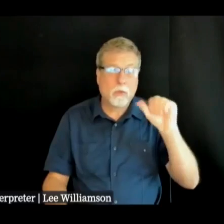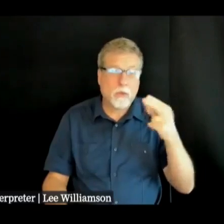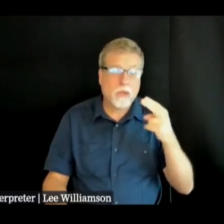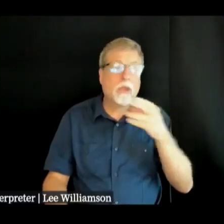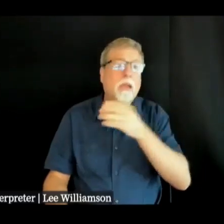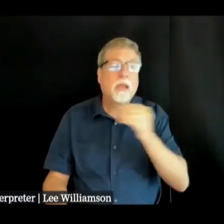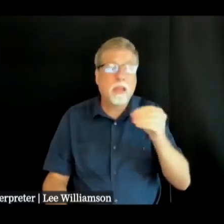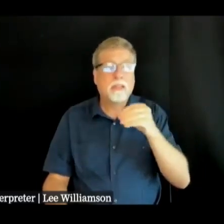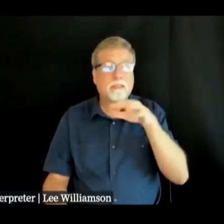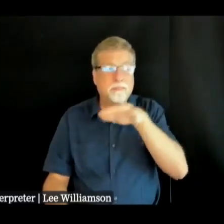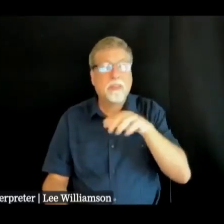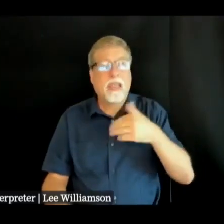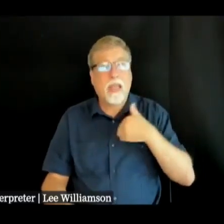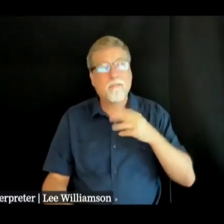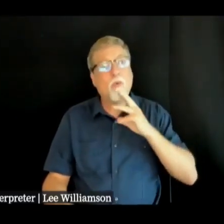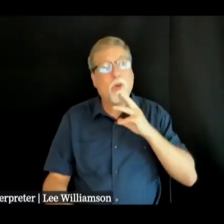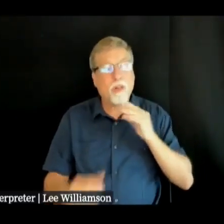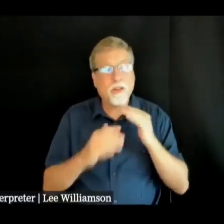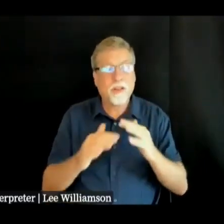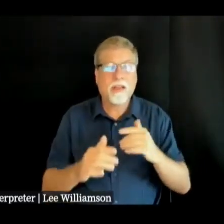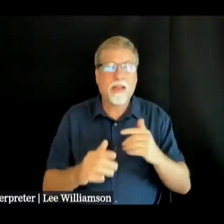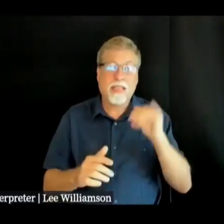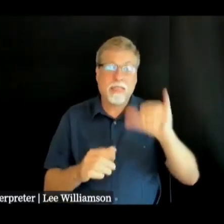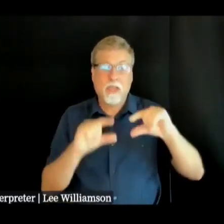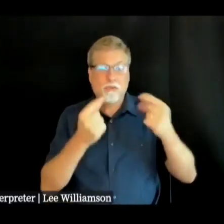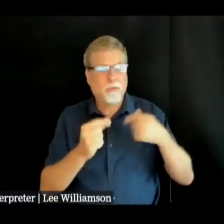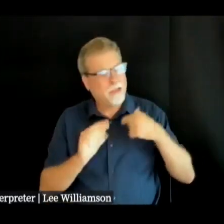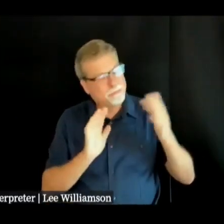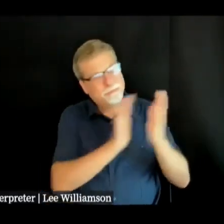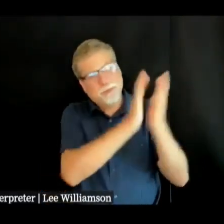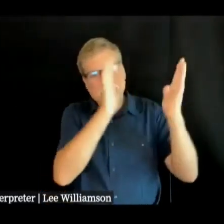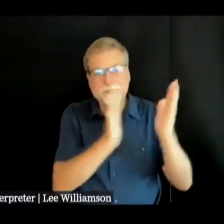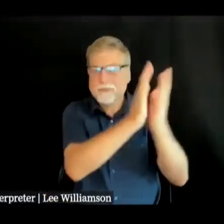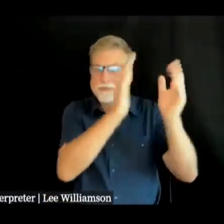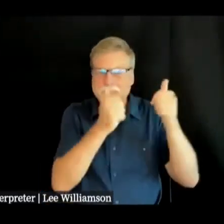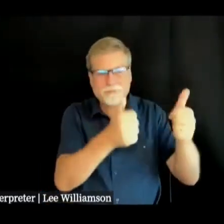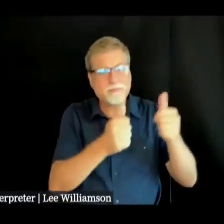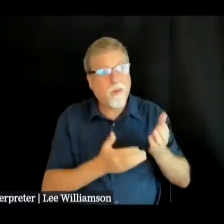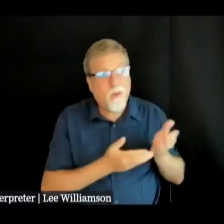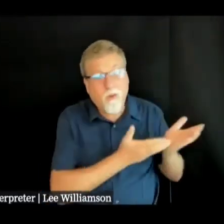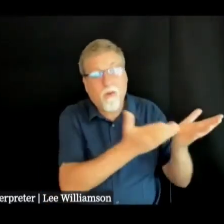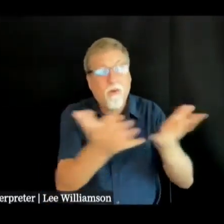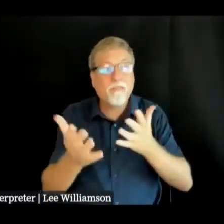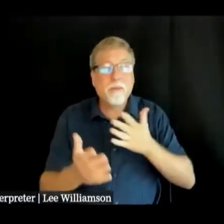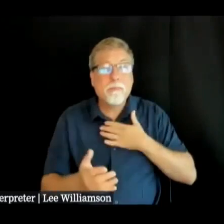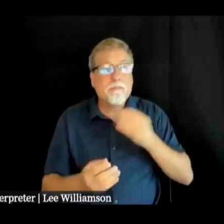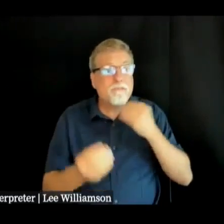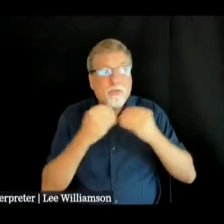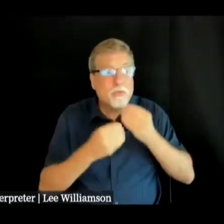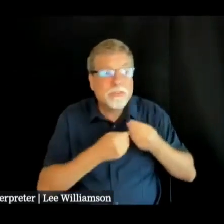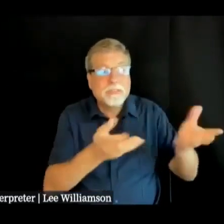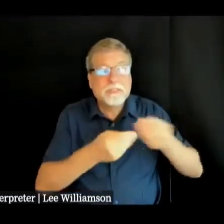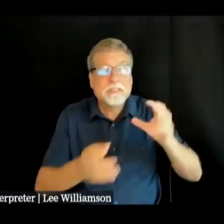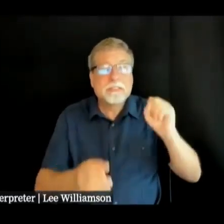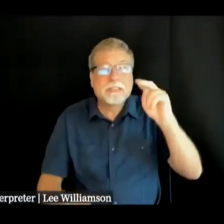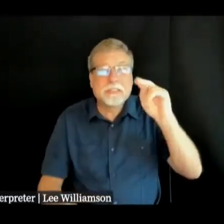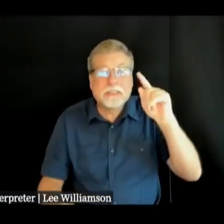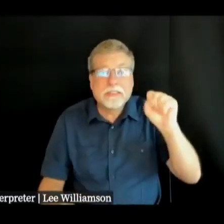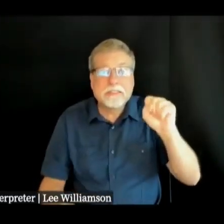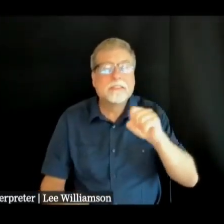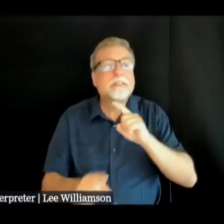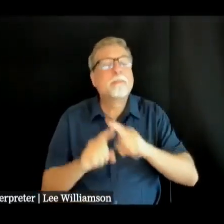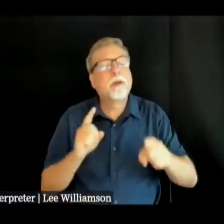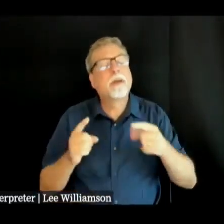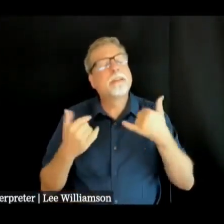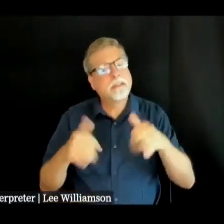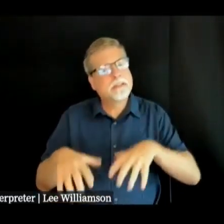pipes i high-fived this crew big time offered them all the snacks that i could find in my house but can we just